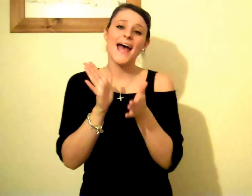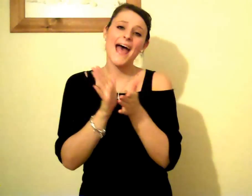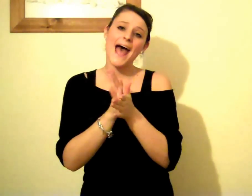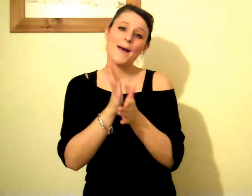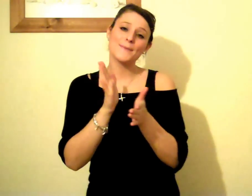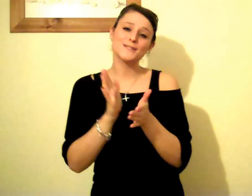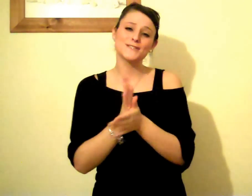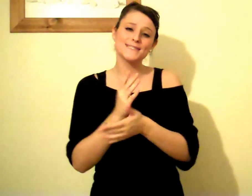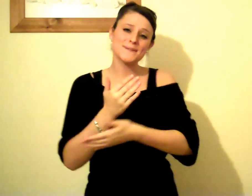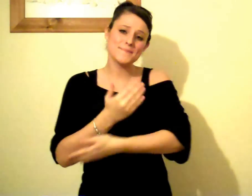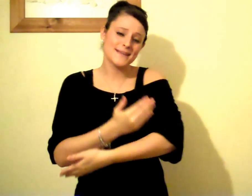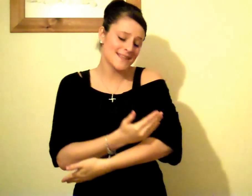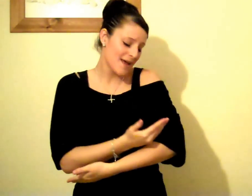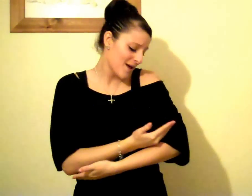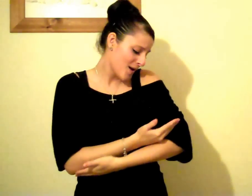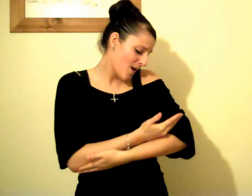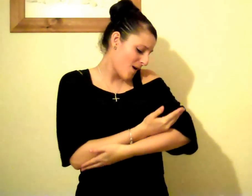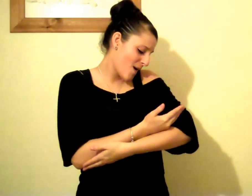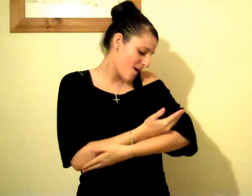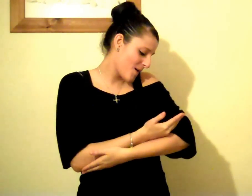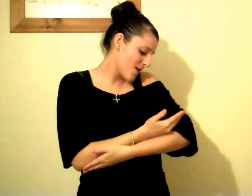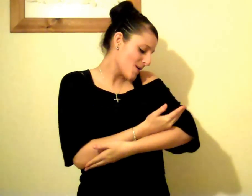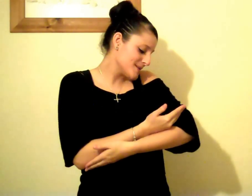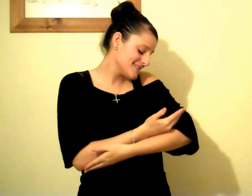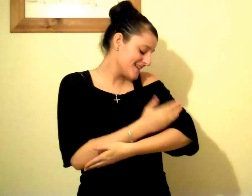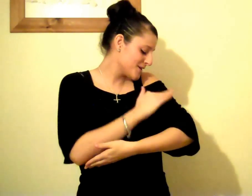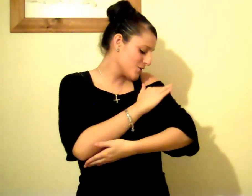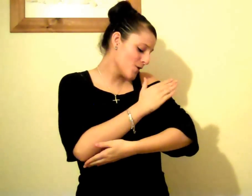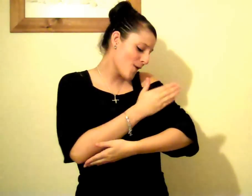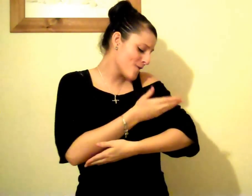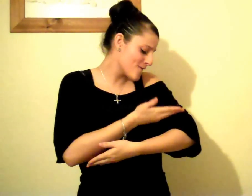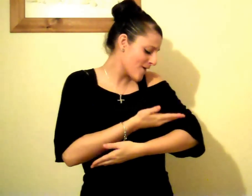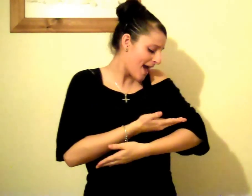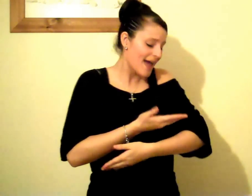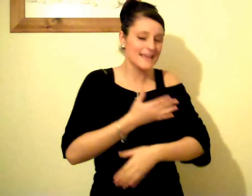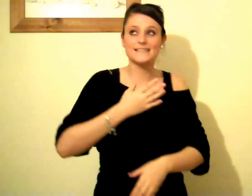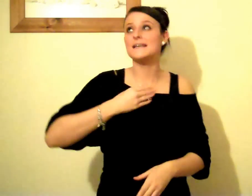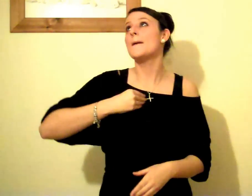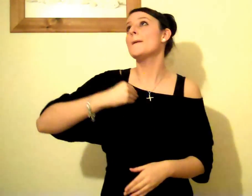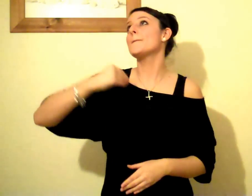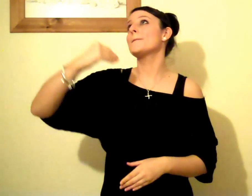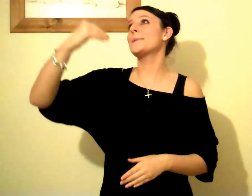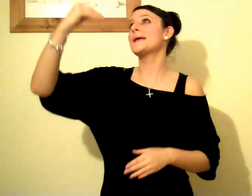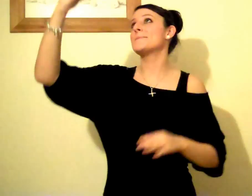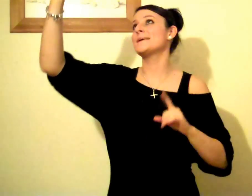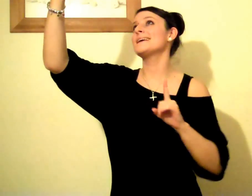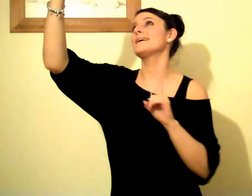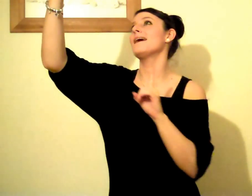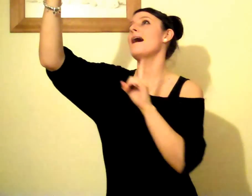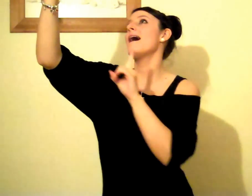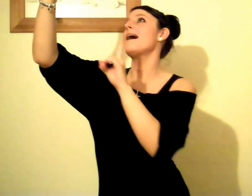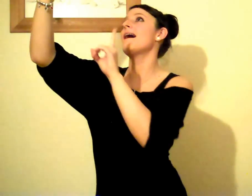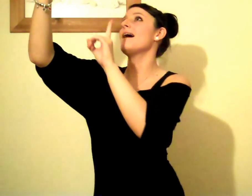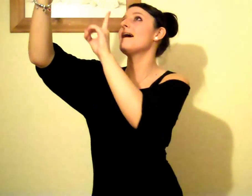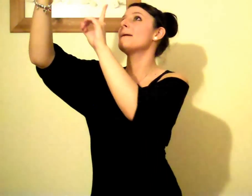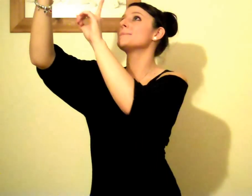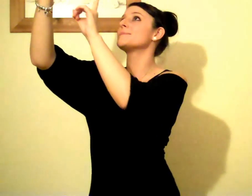Happy just to be there Holding your face Beat me up